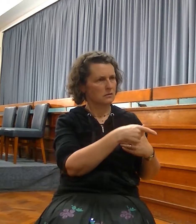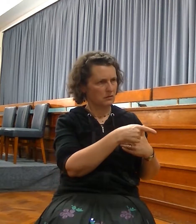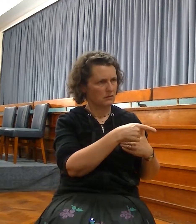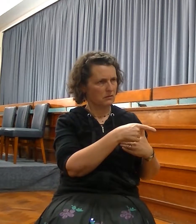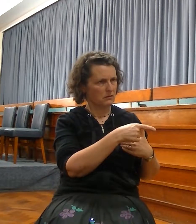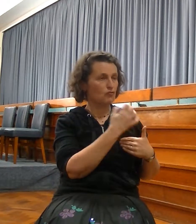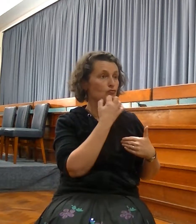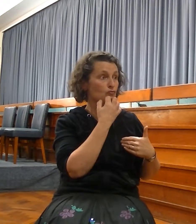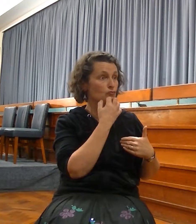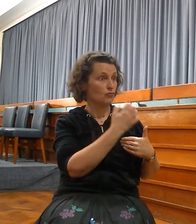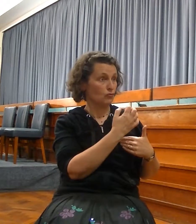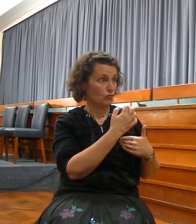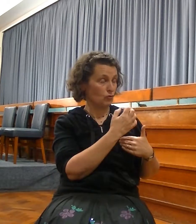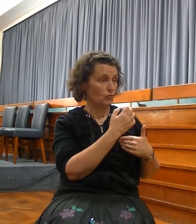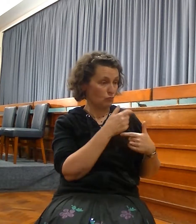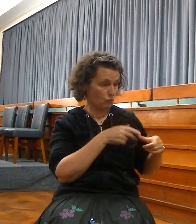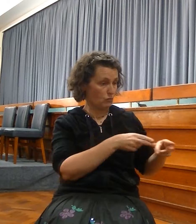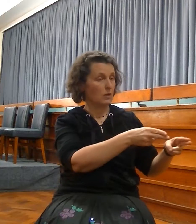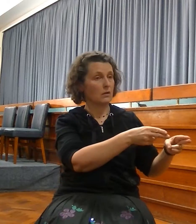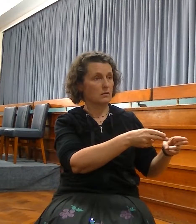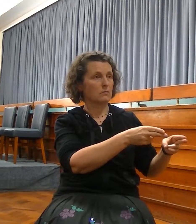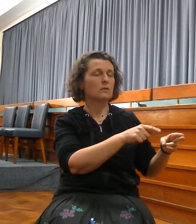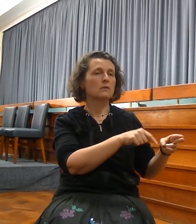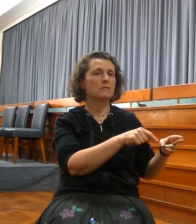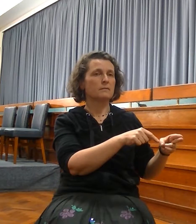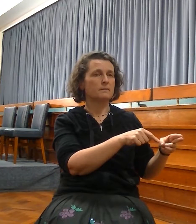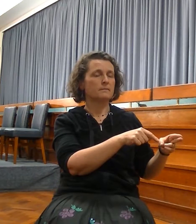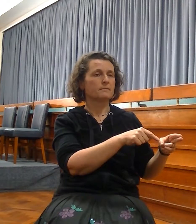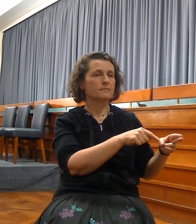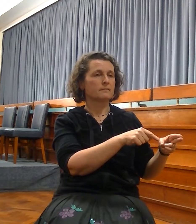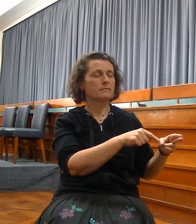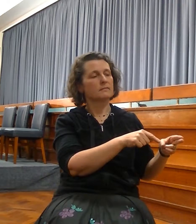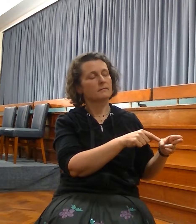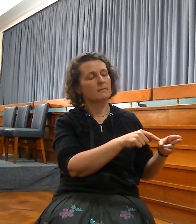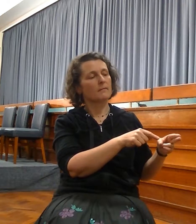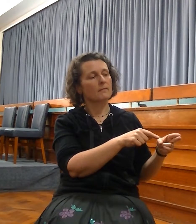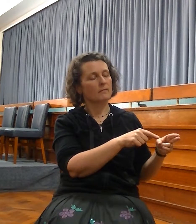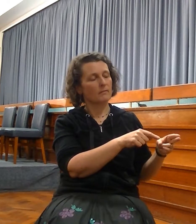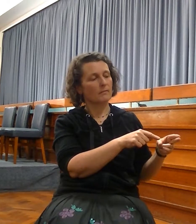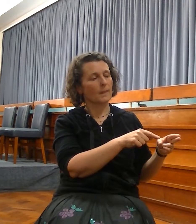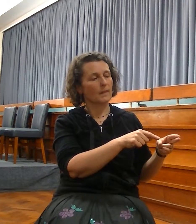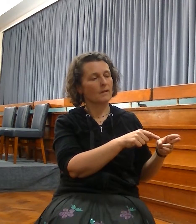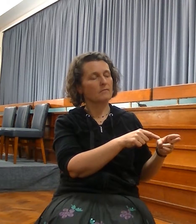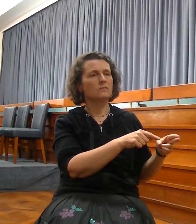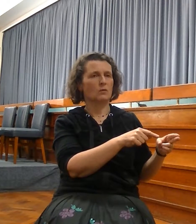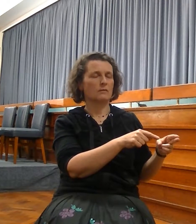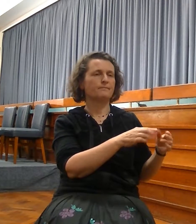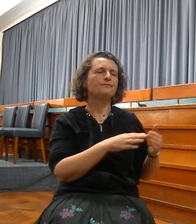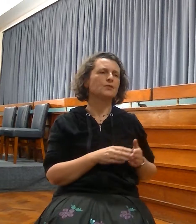language. That's inevitable. And the story is this. It is of a rich farmer. And the